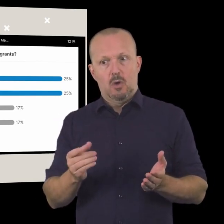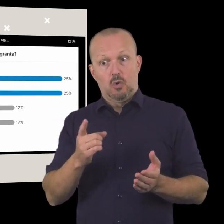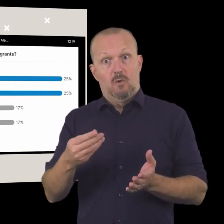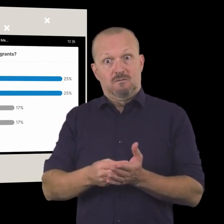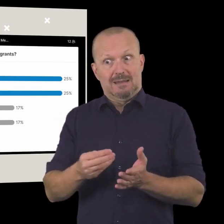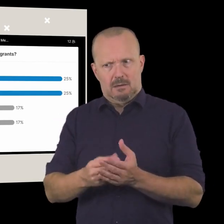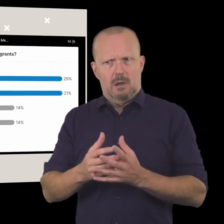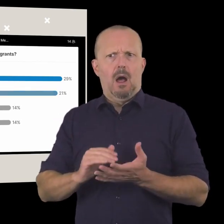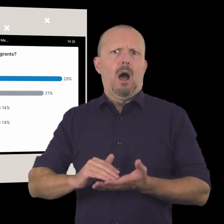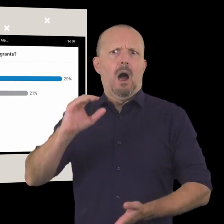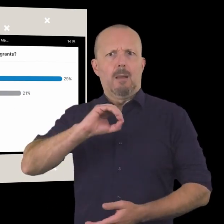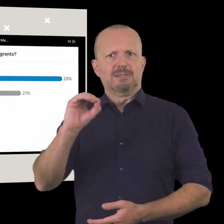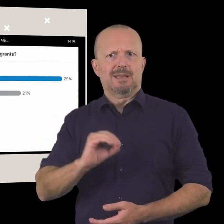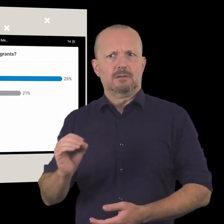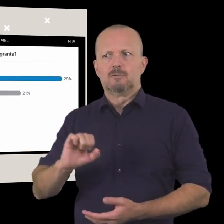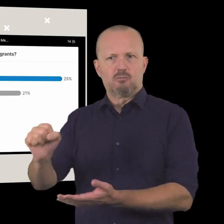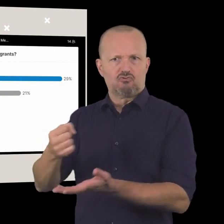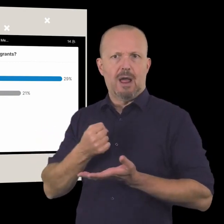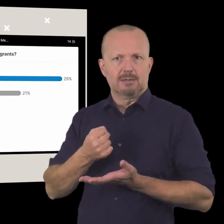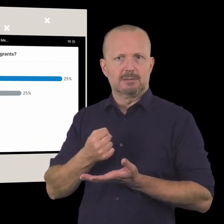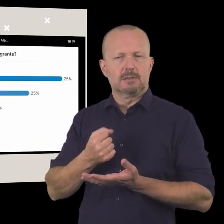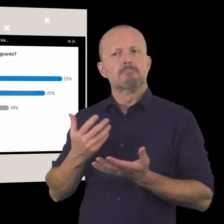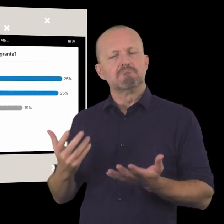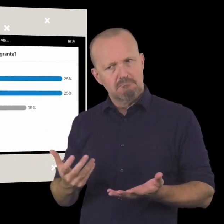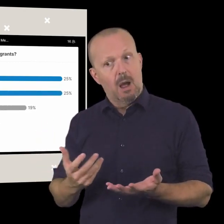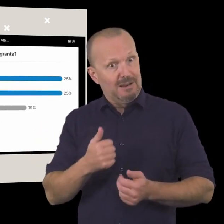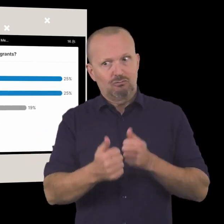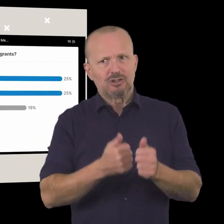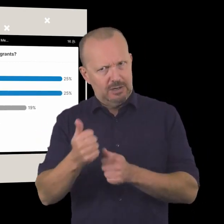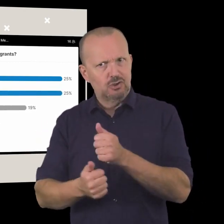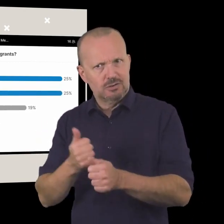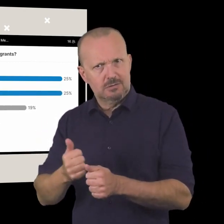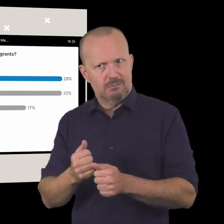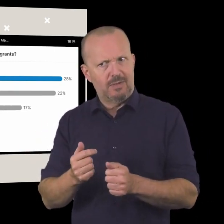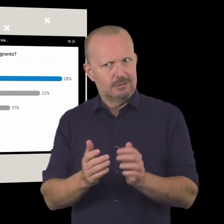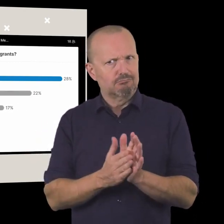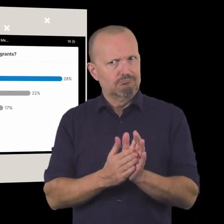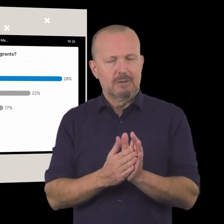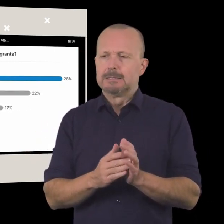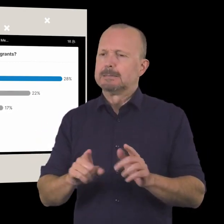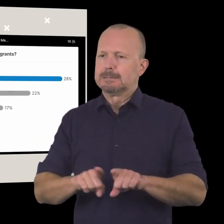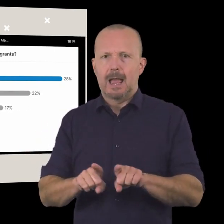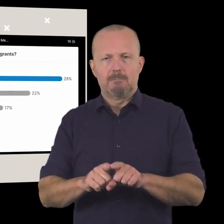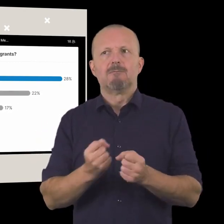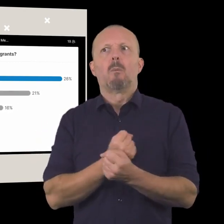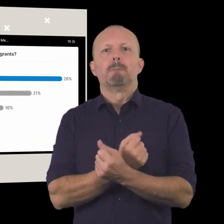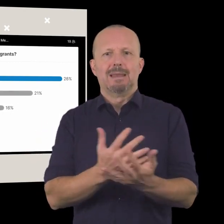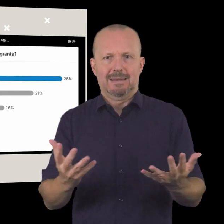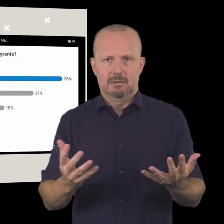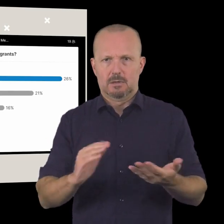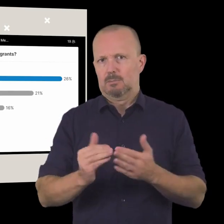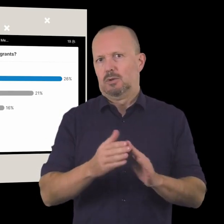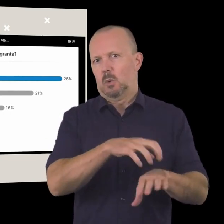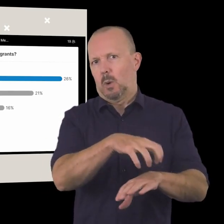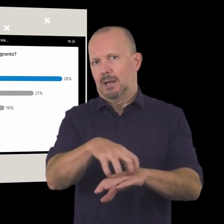raising a large amount of funds from grants for your organization uh which congratulations uh that is indeed the case for a